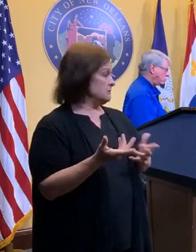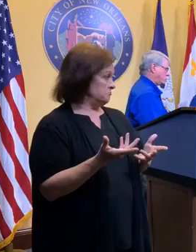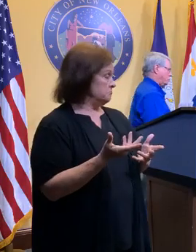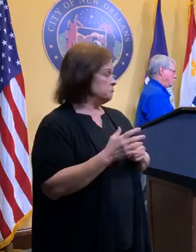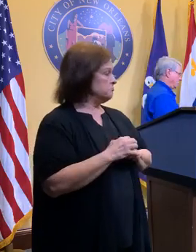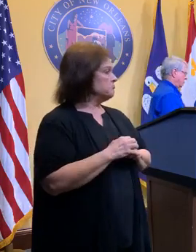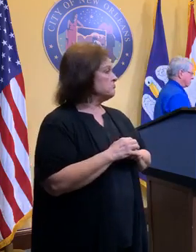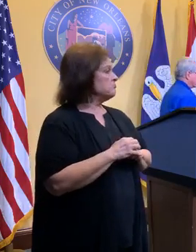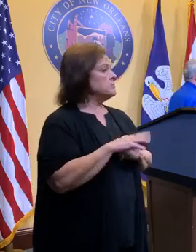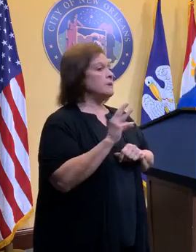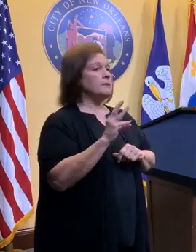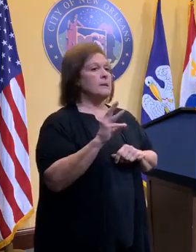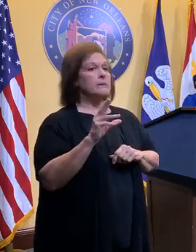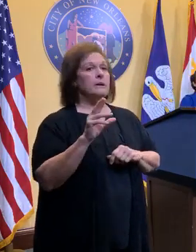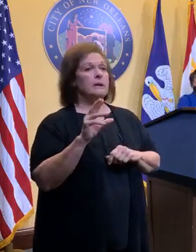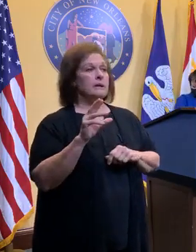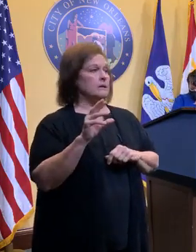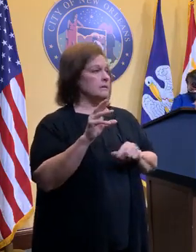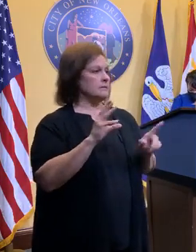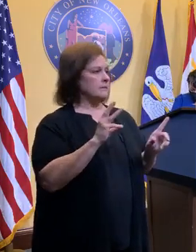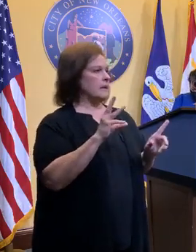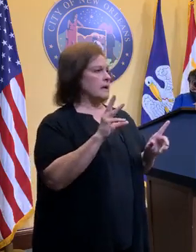Thank you. WWL?